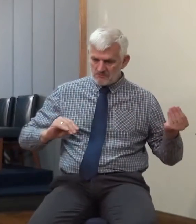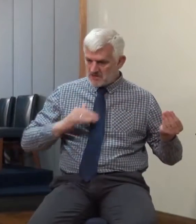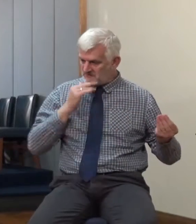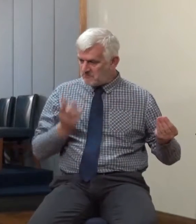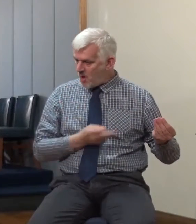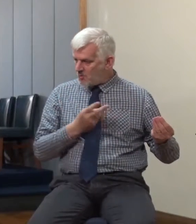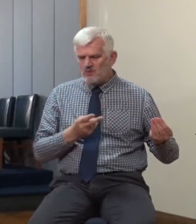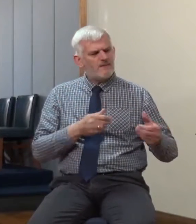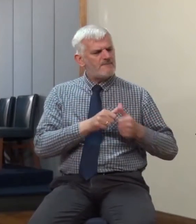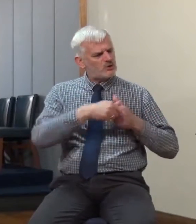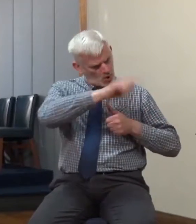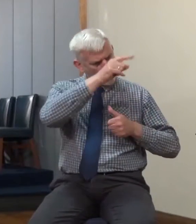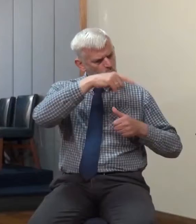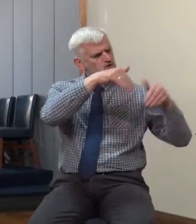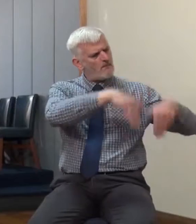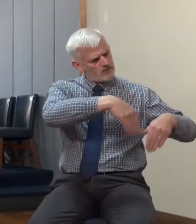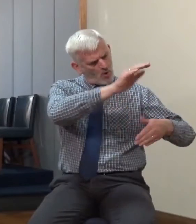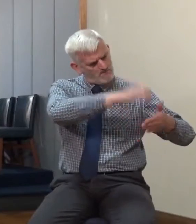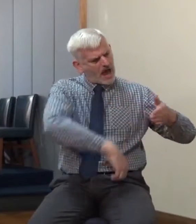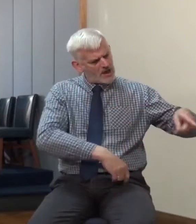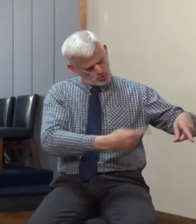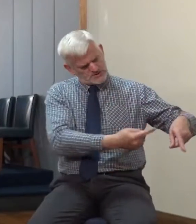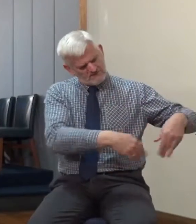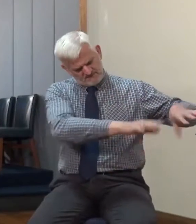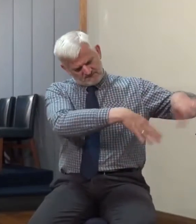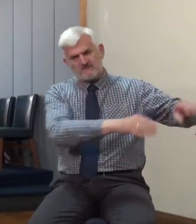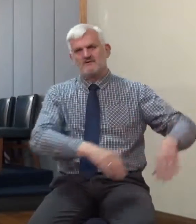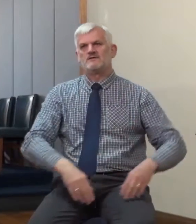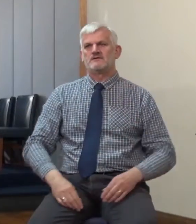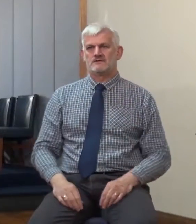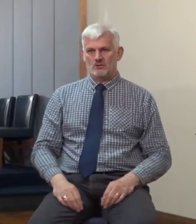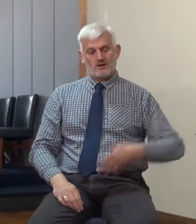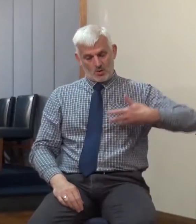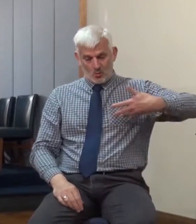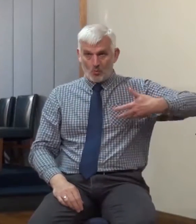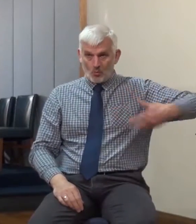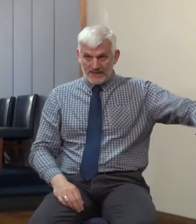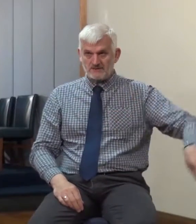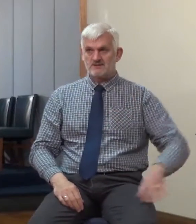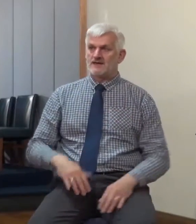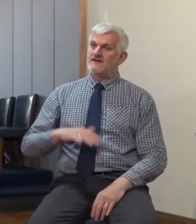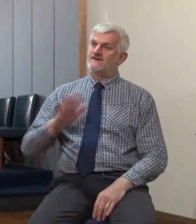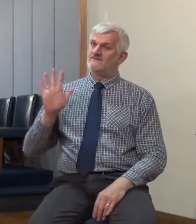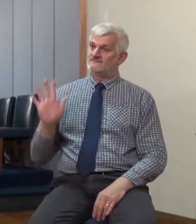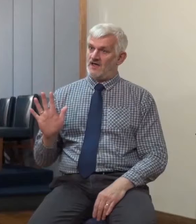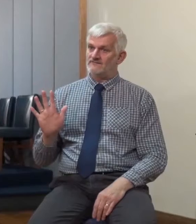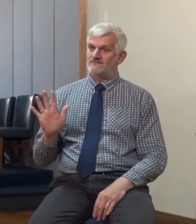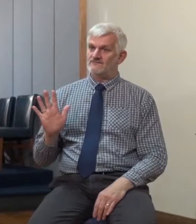ye out as a dendlet cell, and buy for yourselves. And while they went to buy, the bridegroom